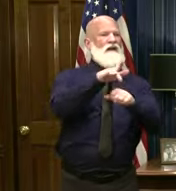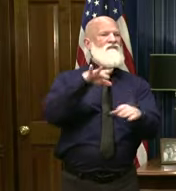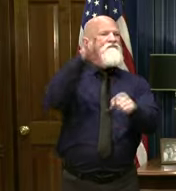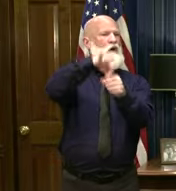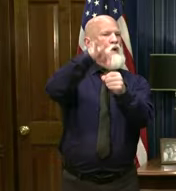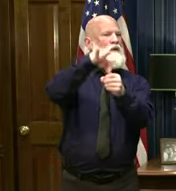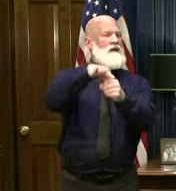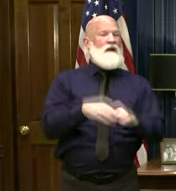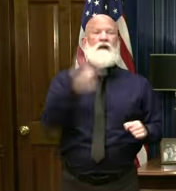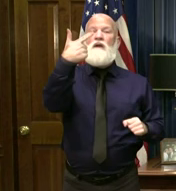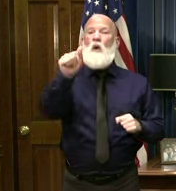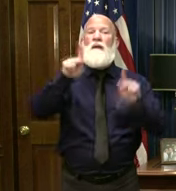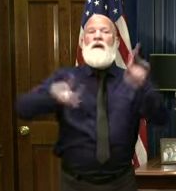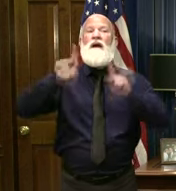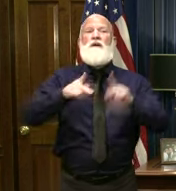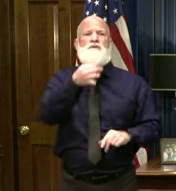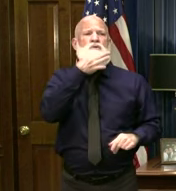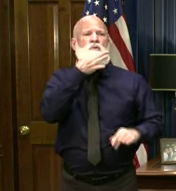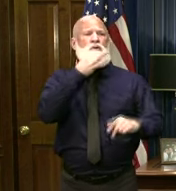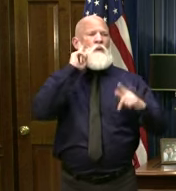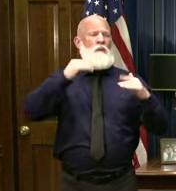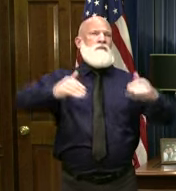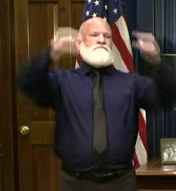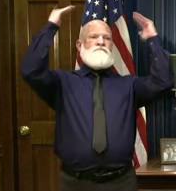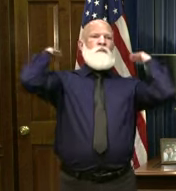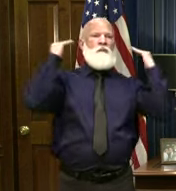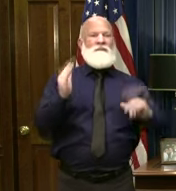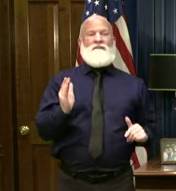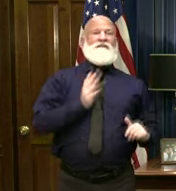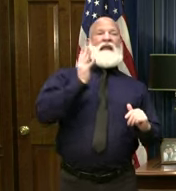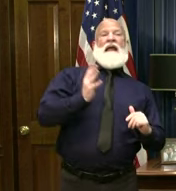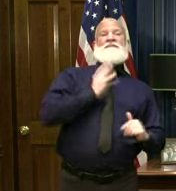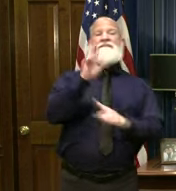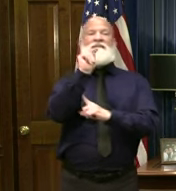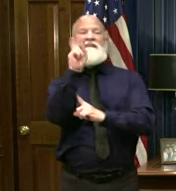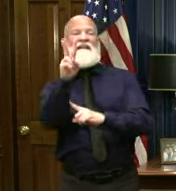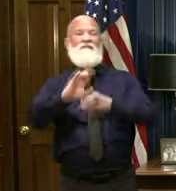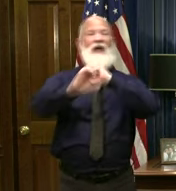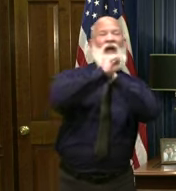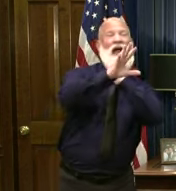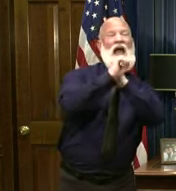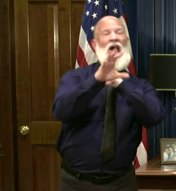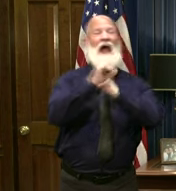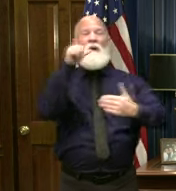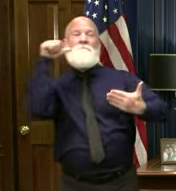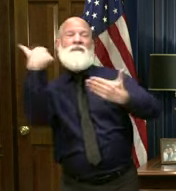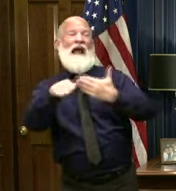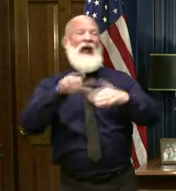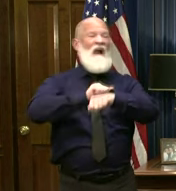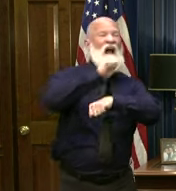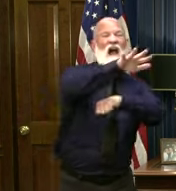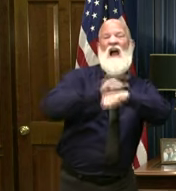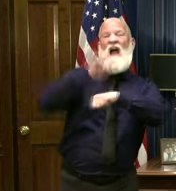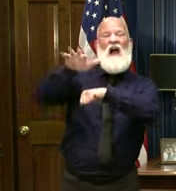be soon overwhelmed with fancy TV ads, mailers, and radio spots attacking this common-sense election reform